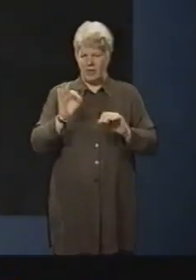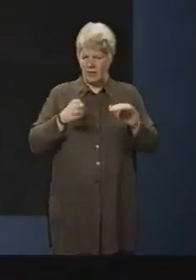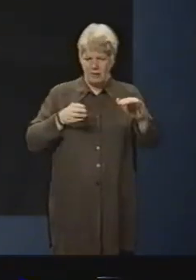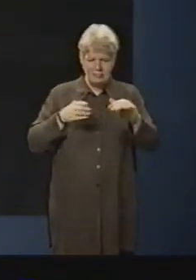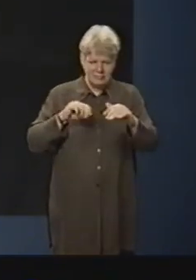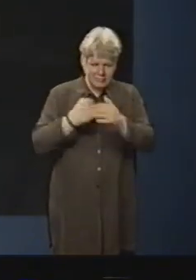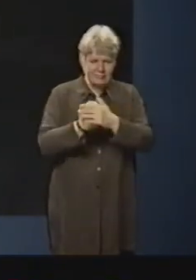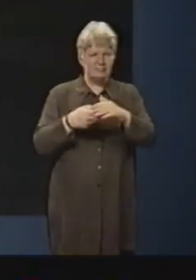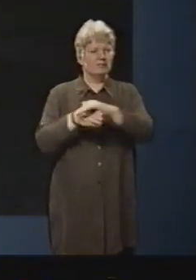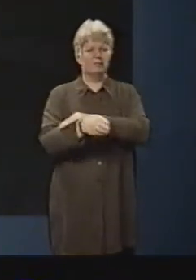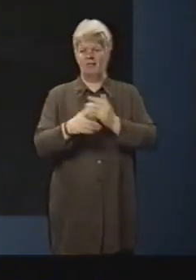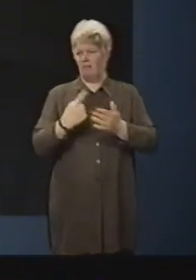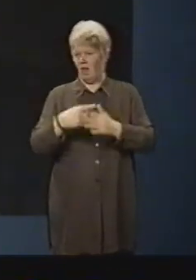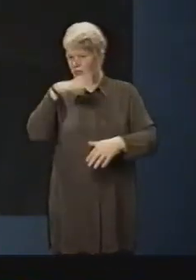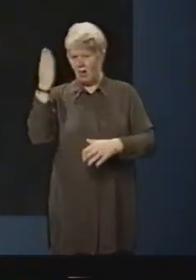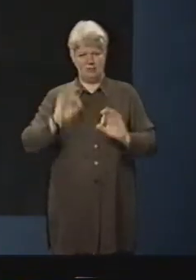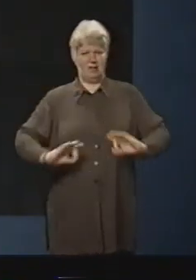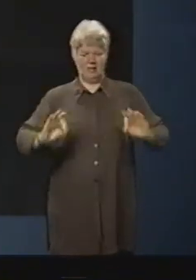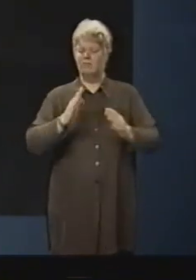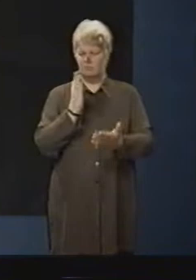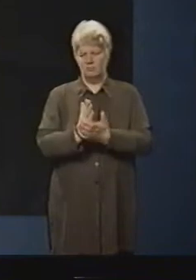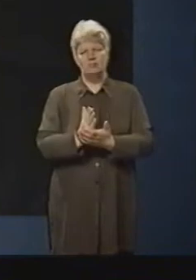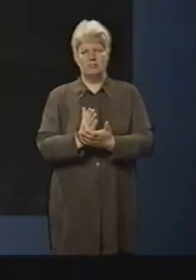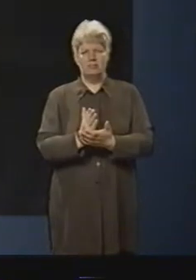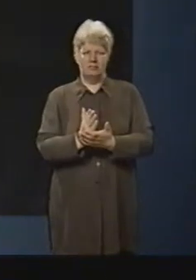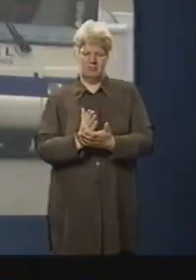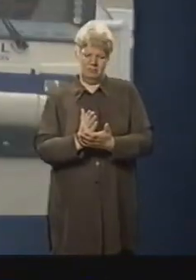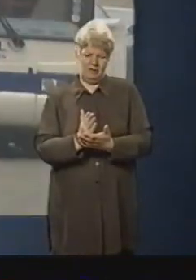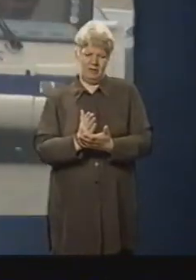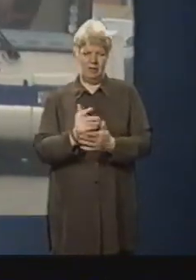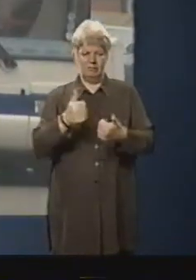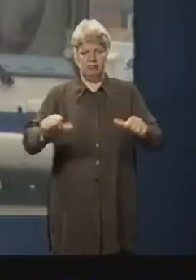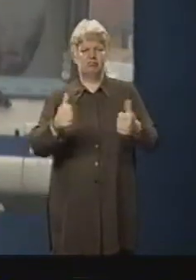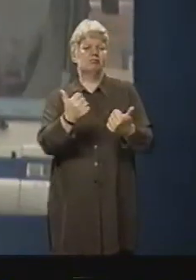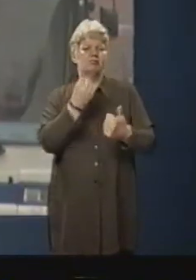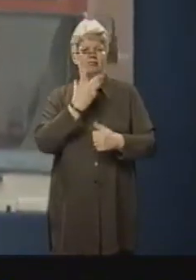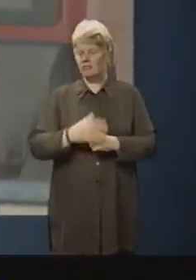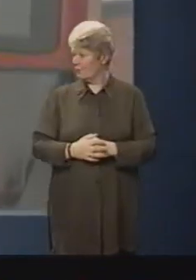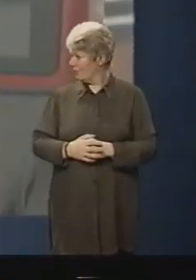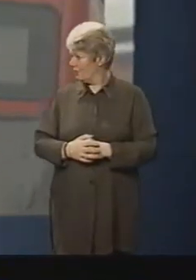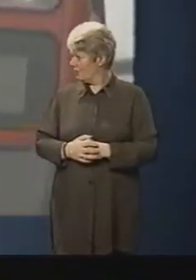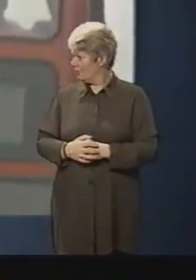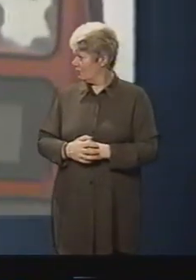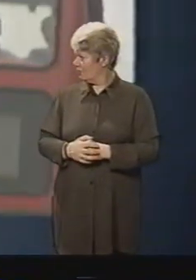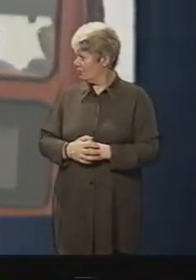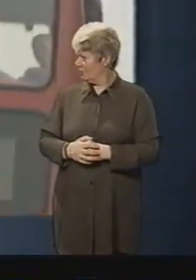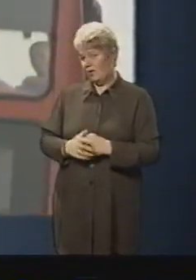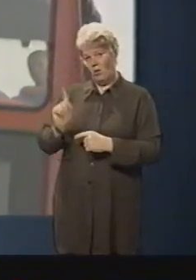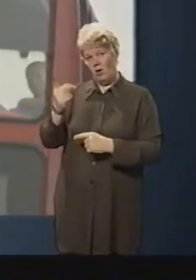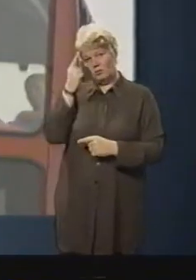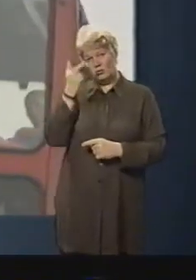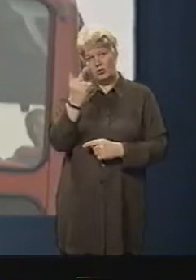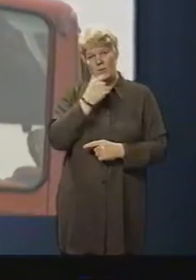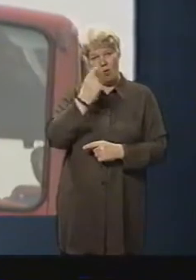wouldn't have happened. It definitely wouldn't have happened. No, no way. And what about bus crash victims Ryan and Graham?